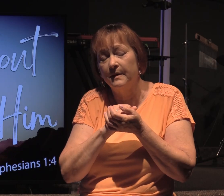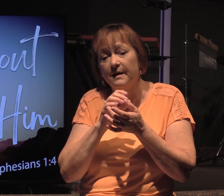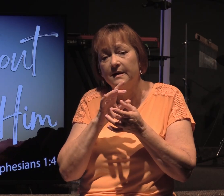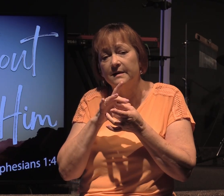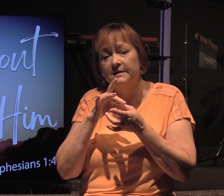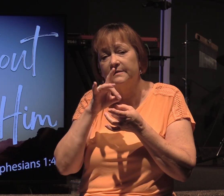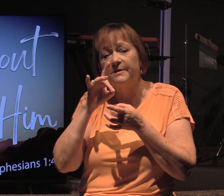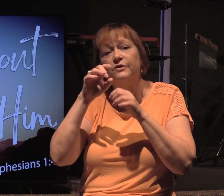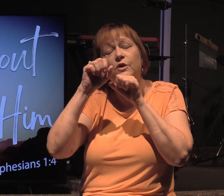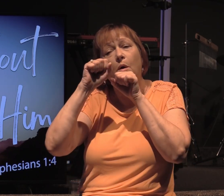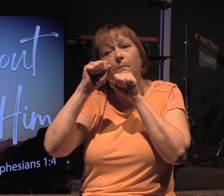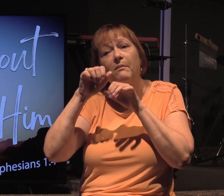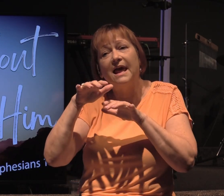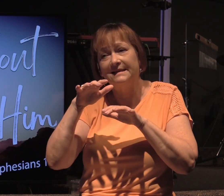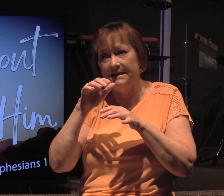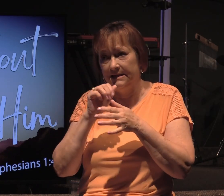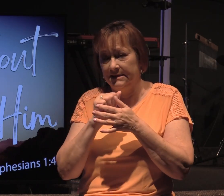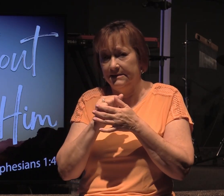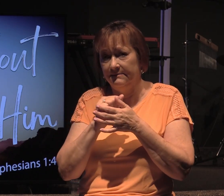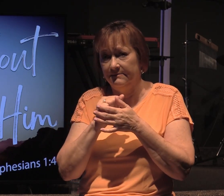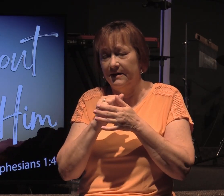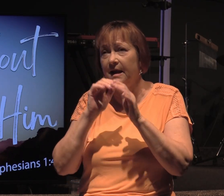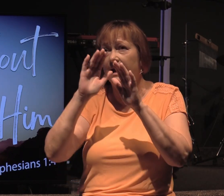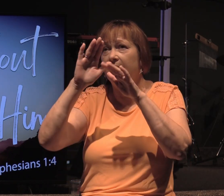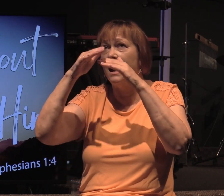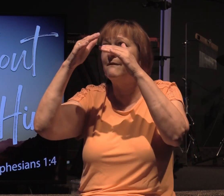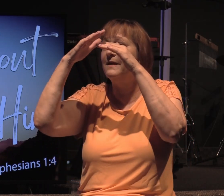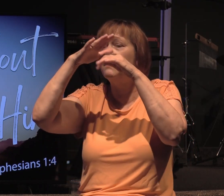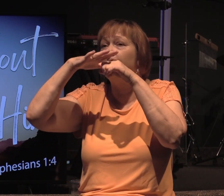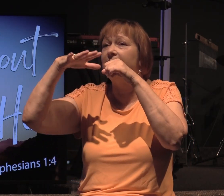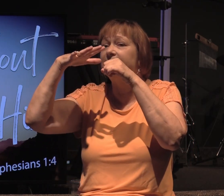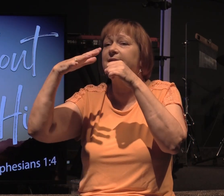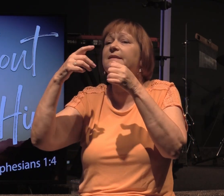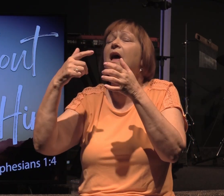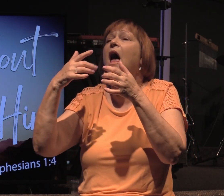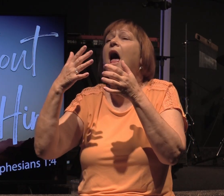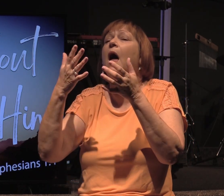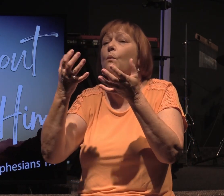Spiritual blessings in heavenly places. That's all I want.